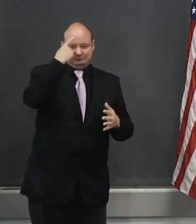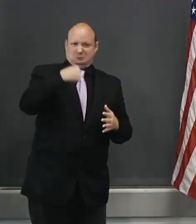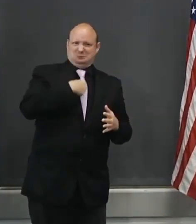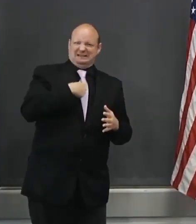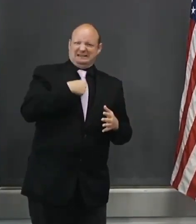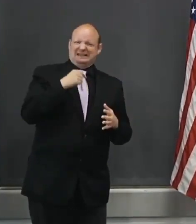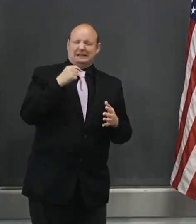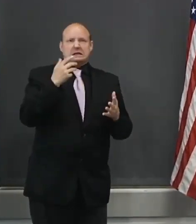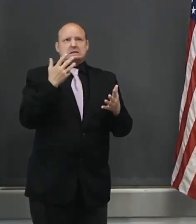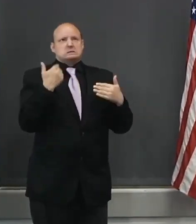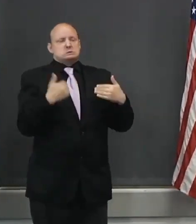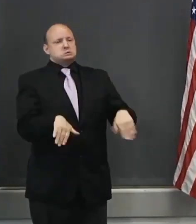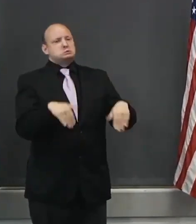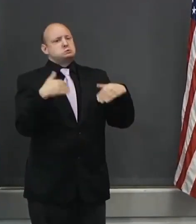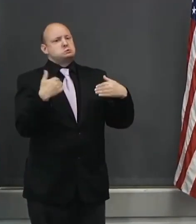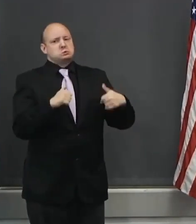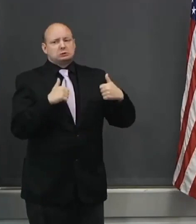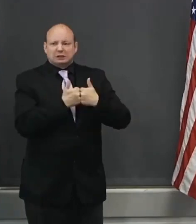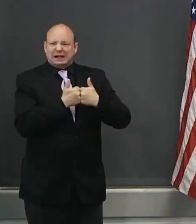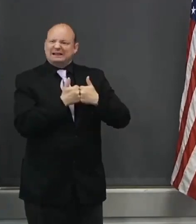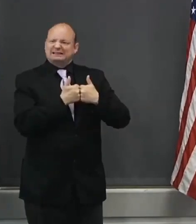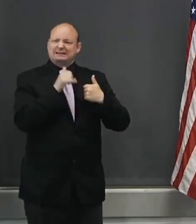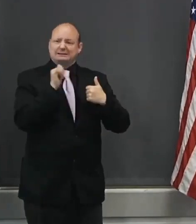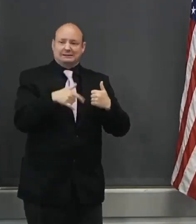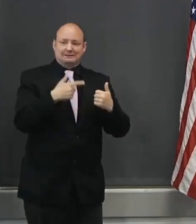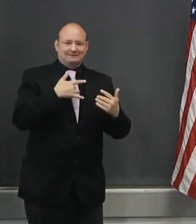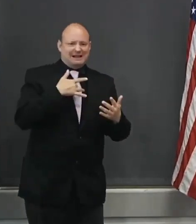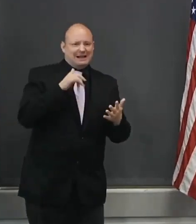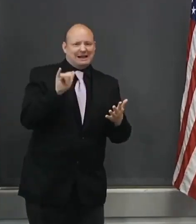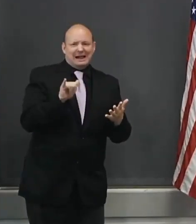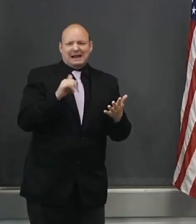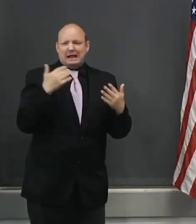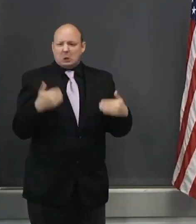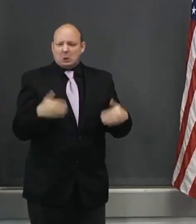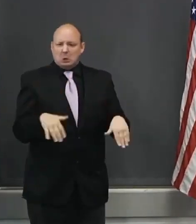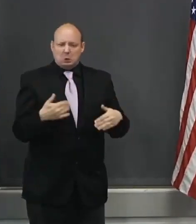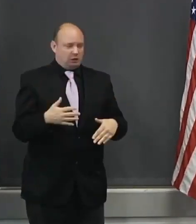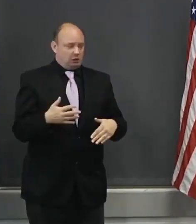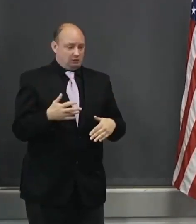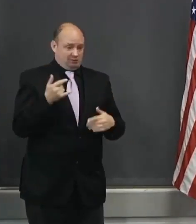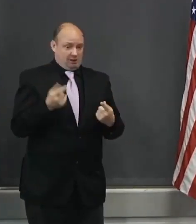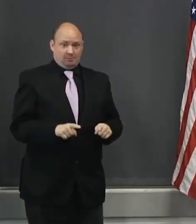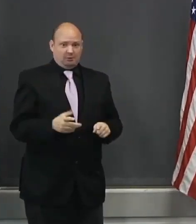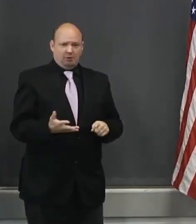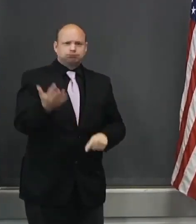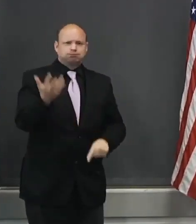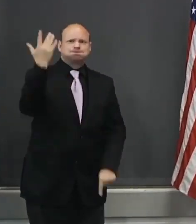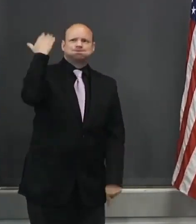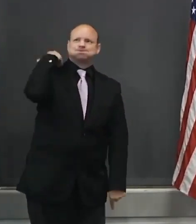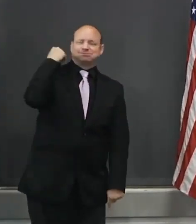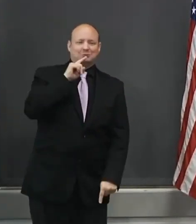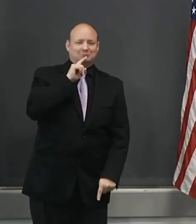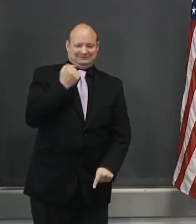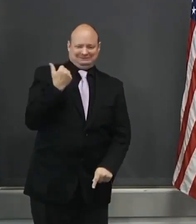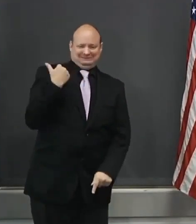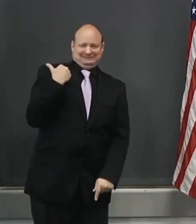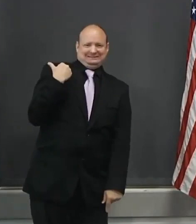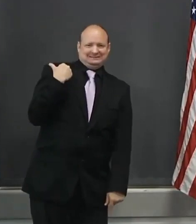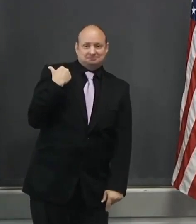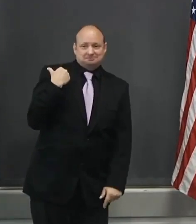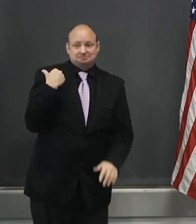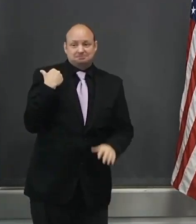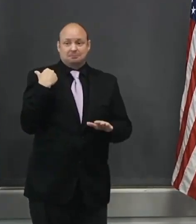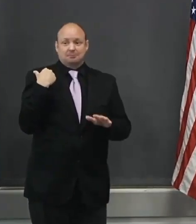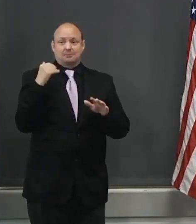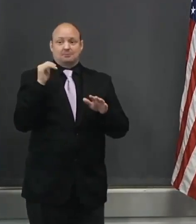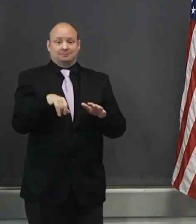early days, which feels like a lifetime ago. As COVID-19 continues to impact